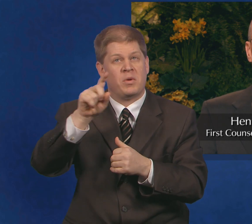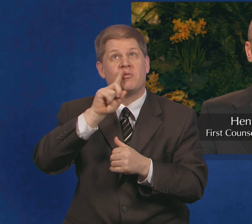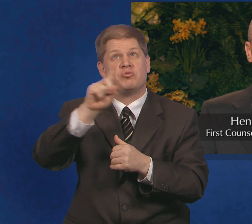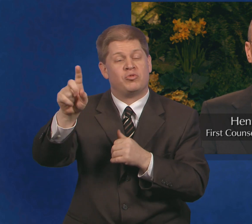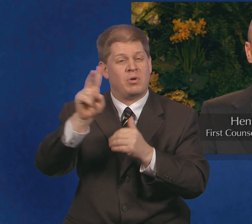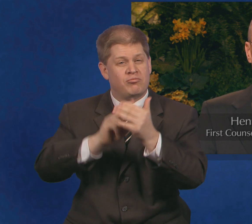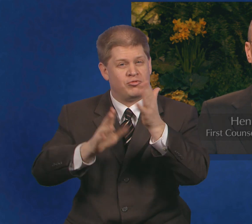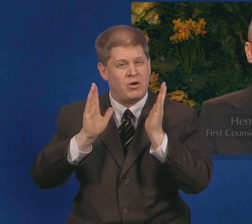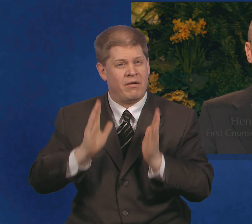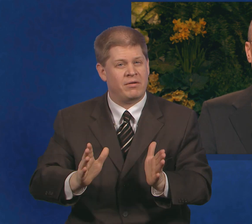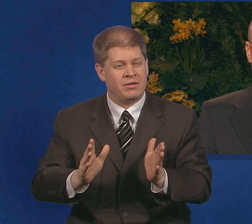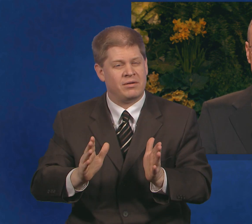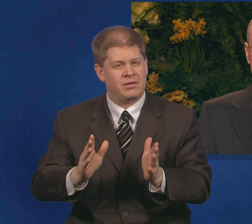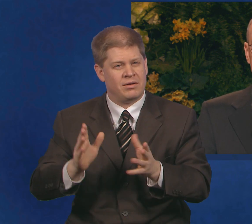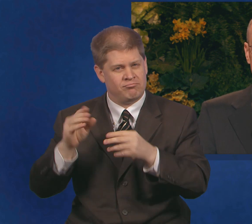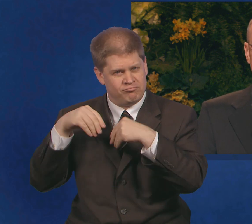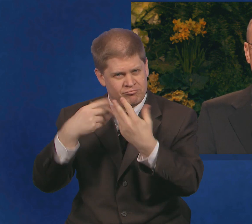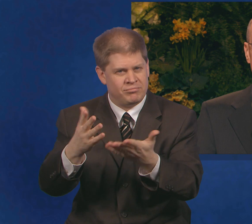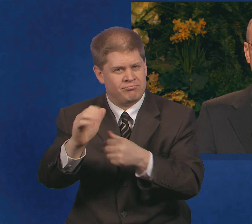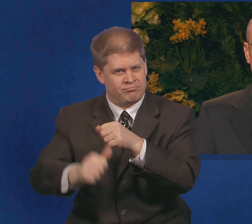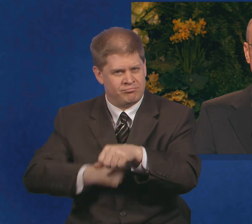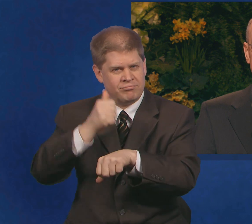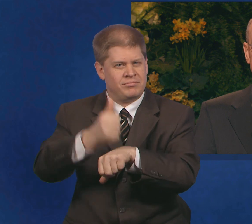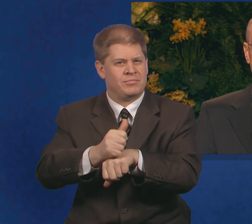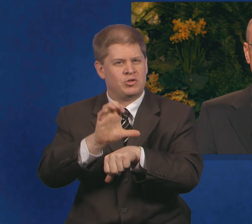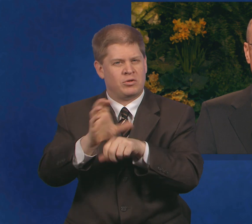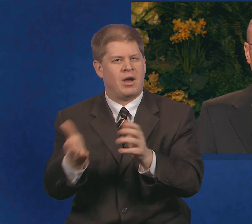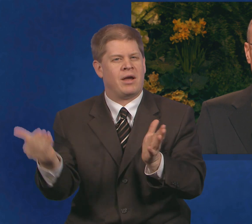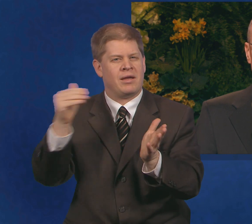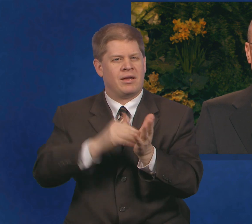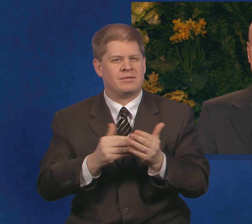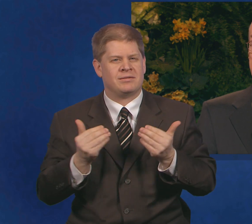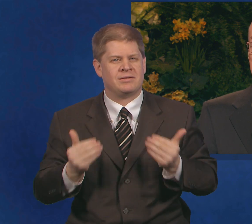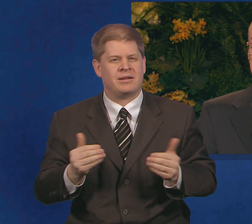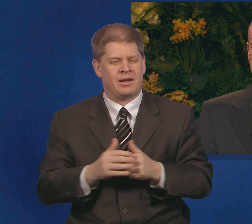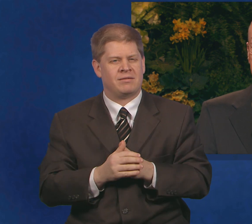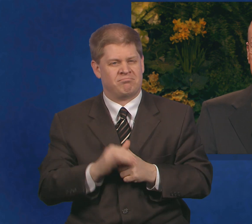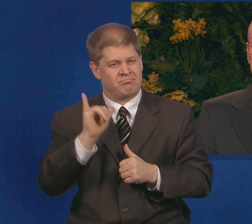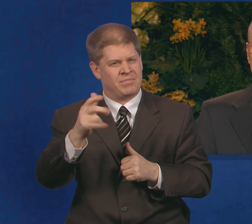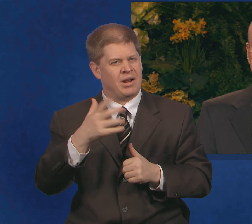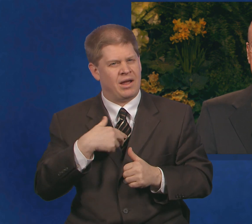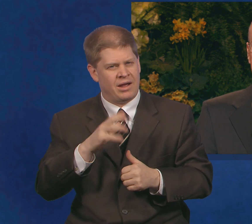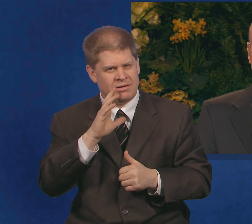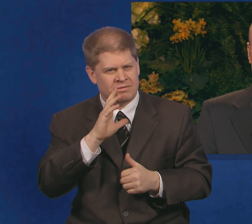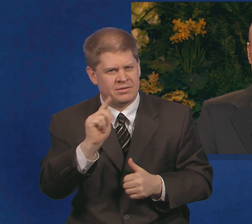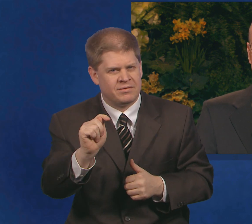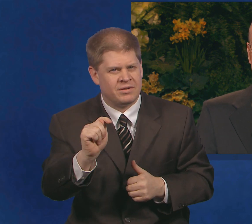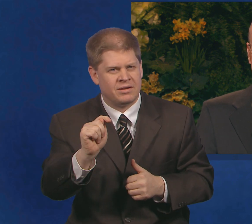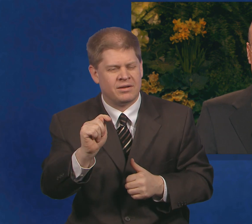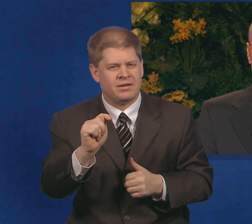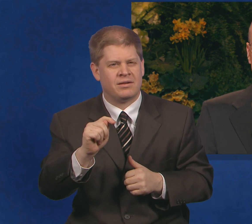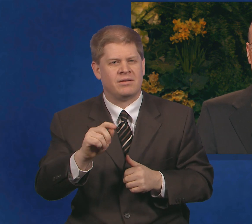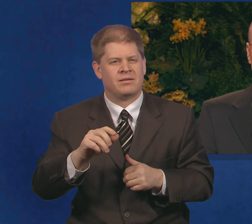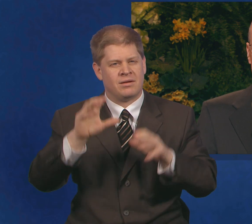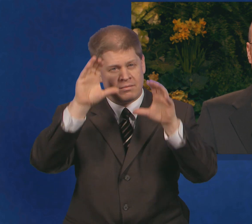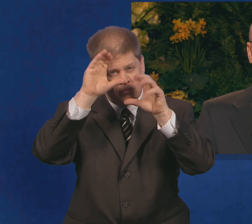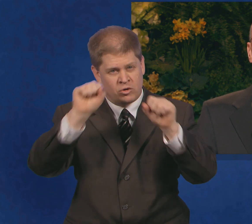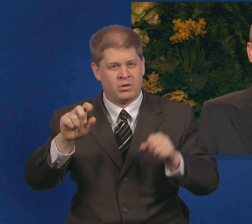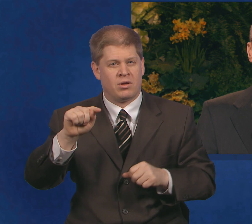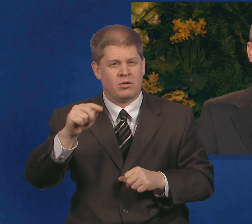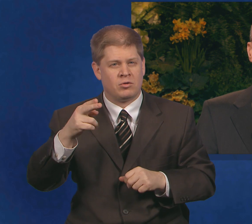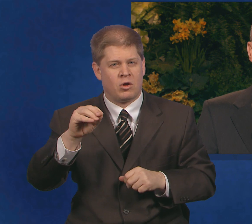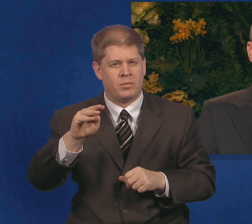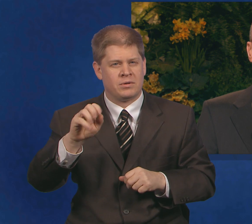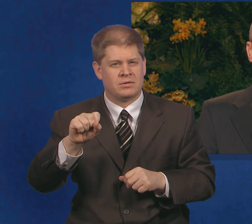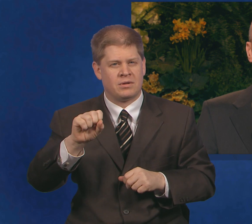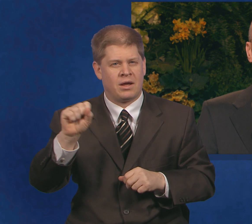to restore the true and living Church which this is. I testify that President Thomas S. Monson